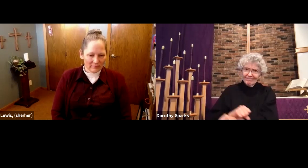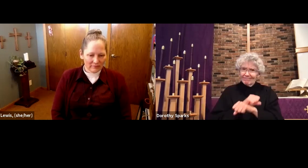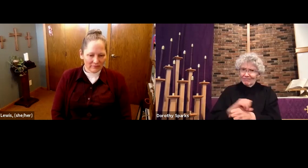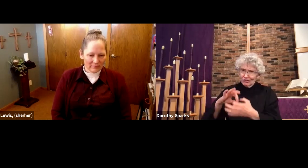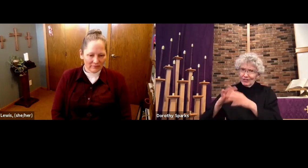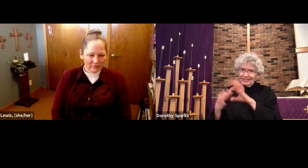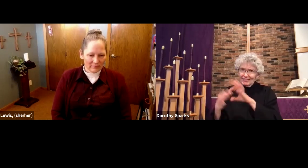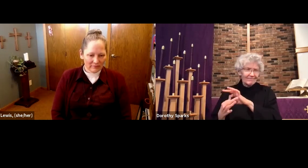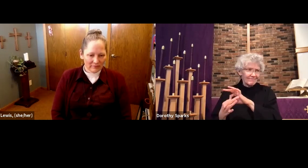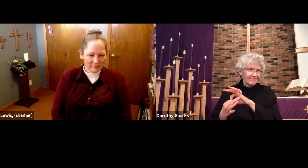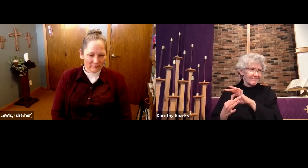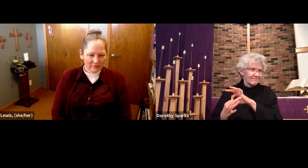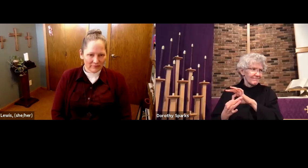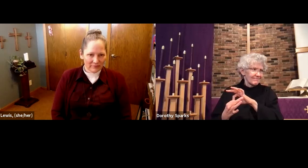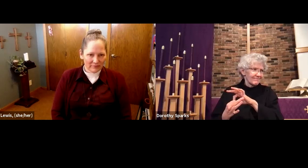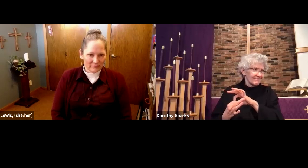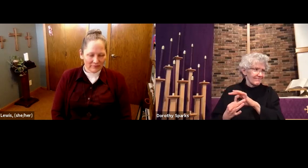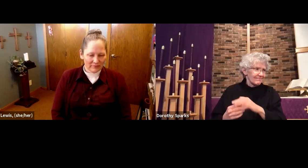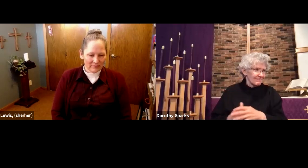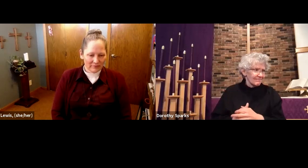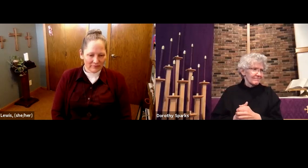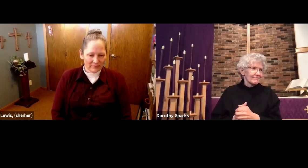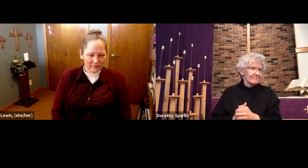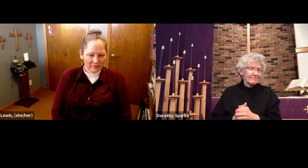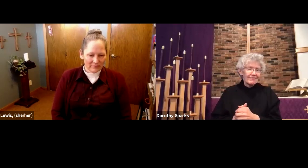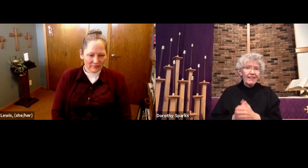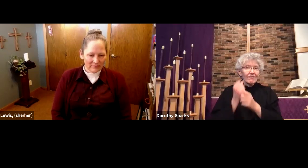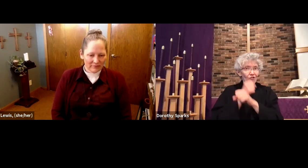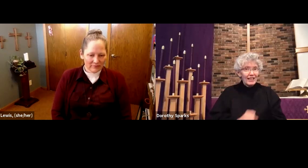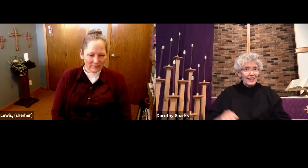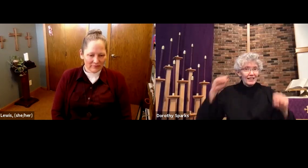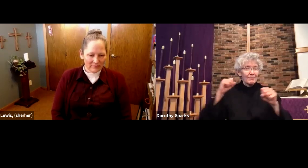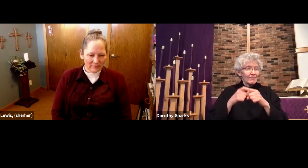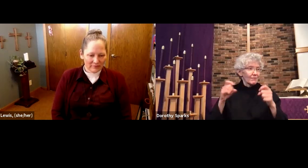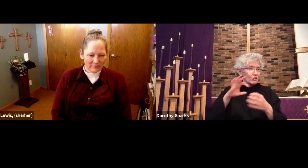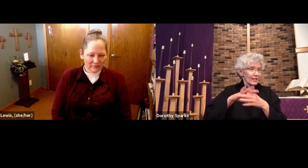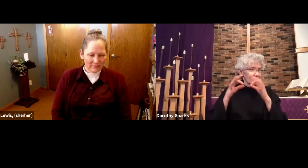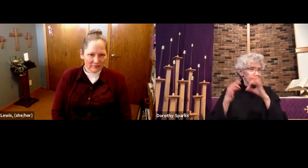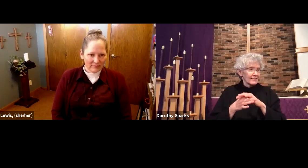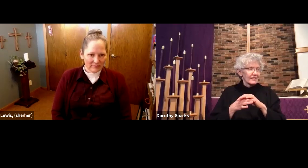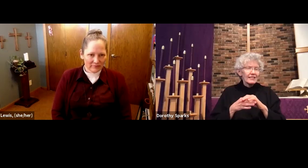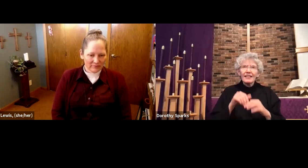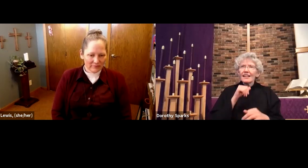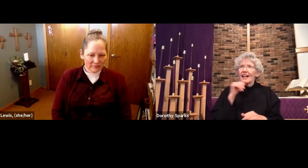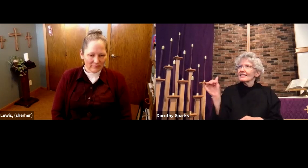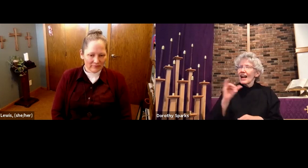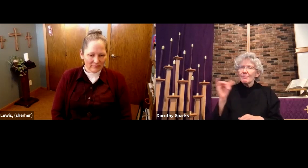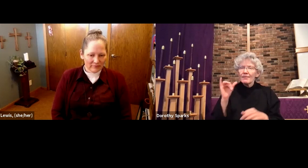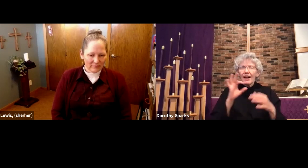Breaking free from chains is different than letting go. To break free, we